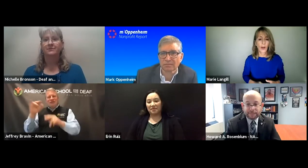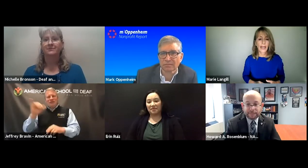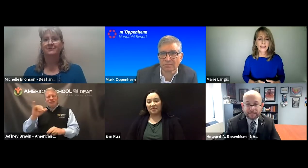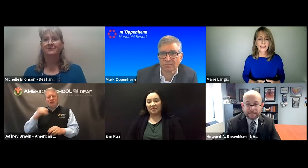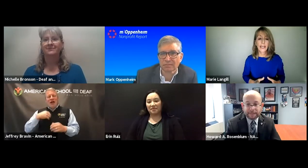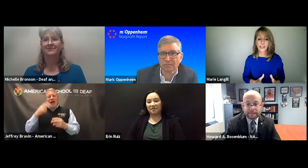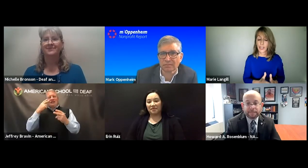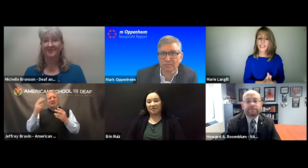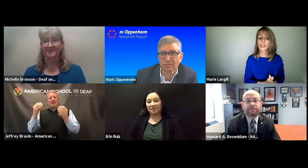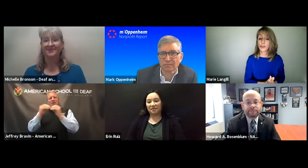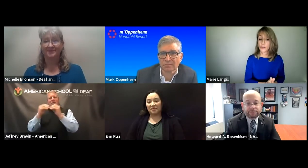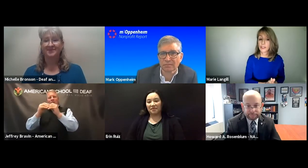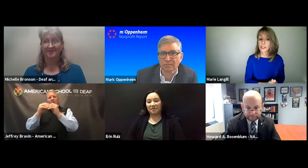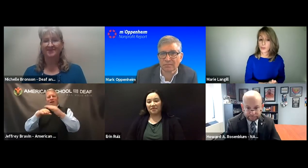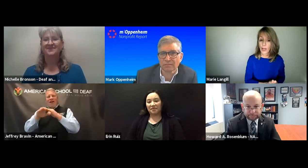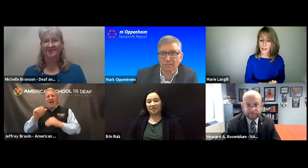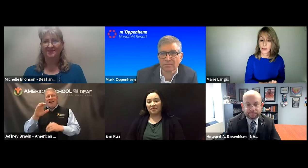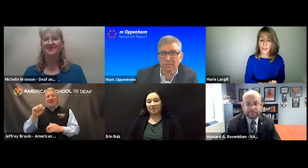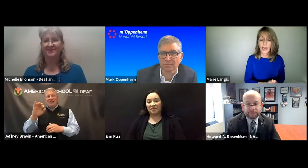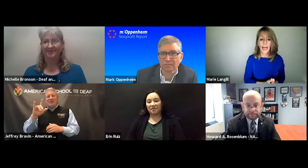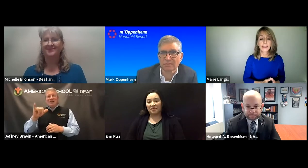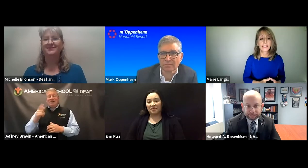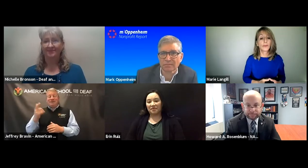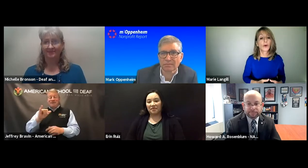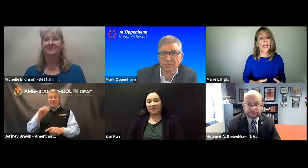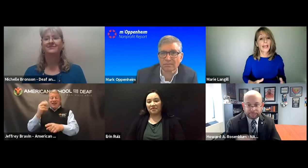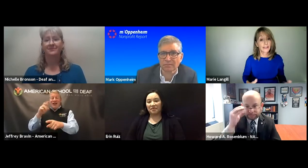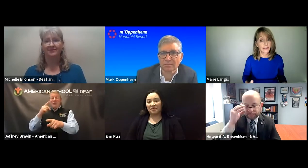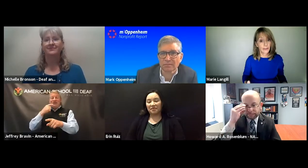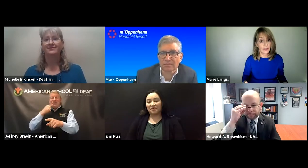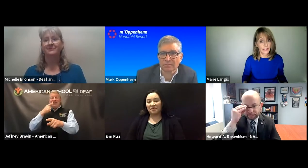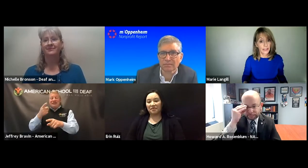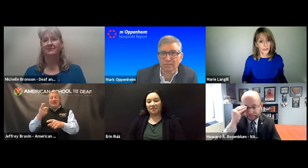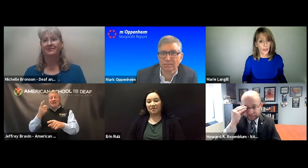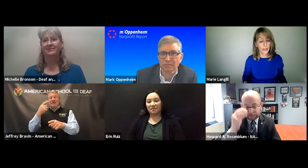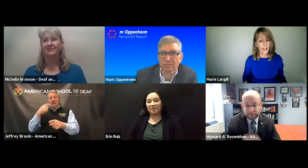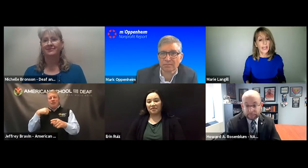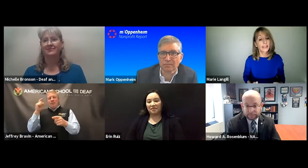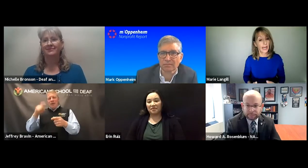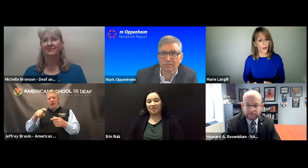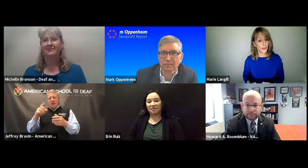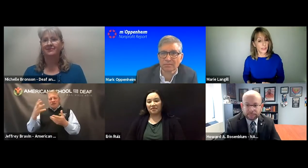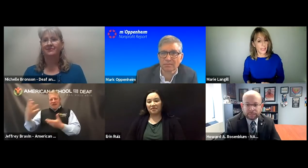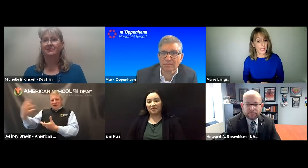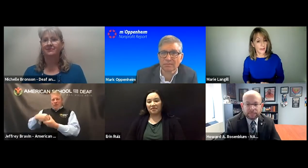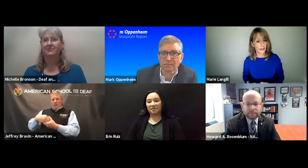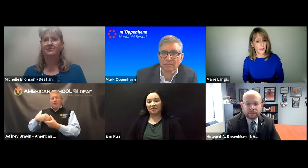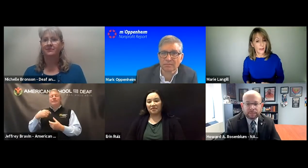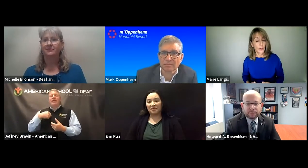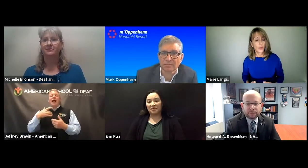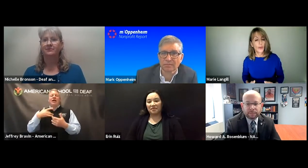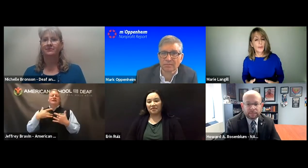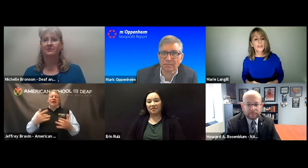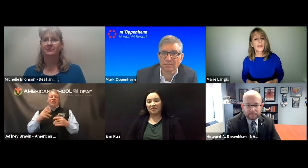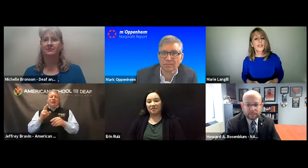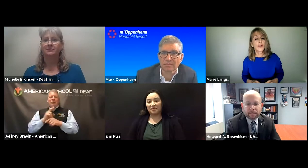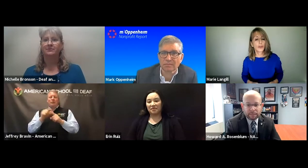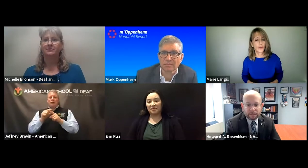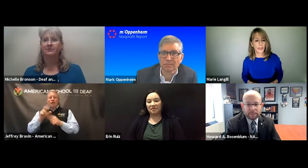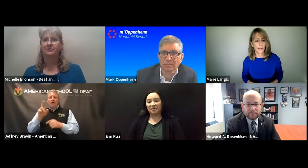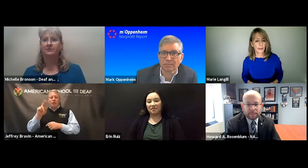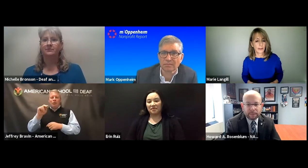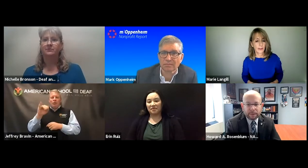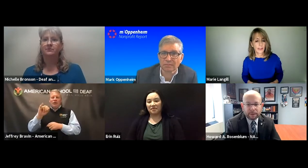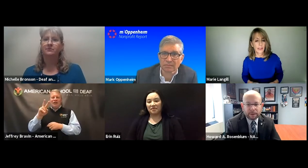So I see education is increasing as well. I see more accessibility as well. As Howard said, we must be